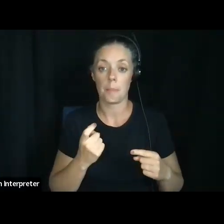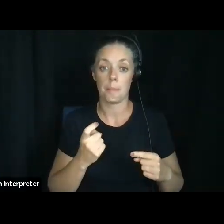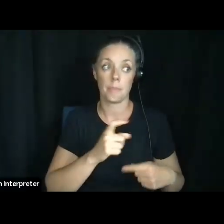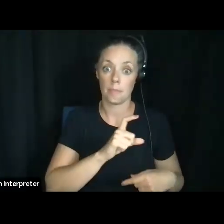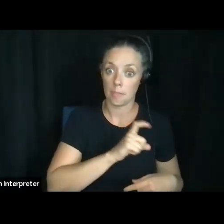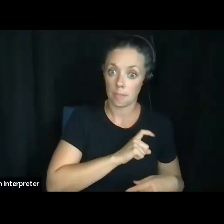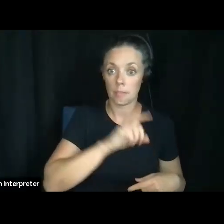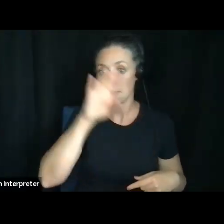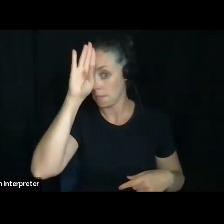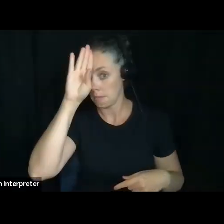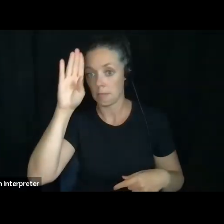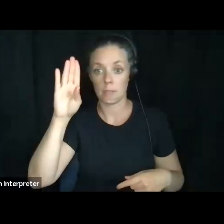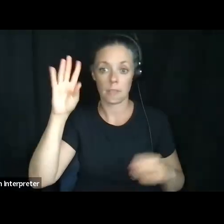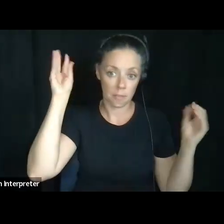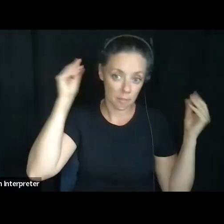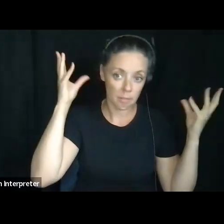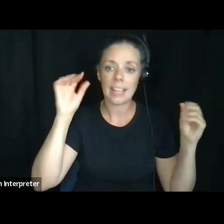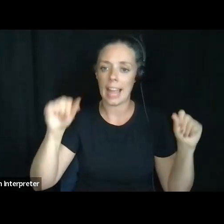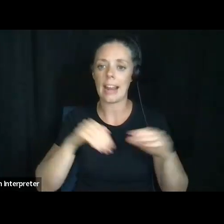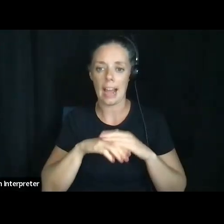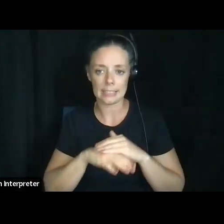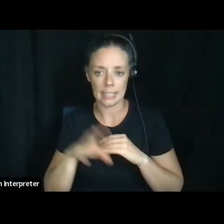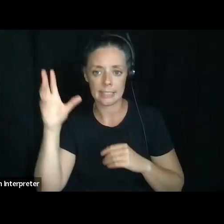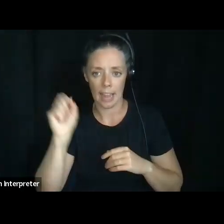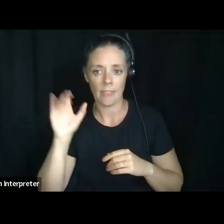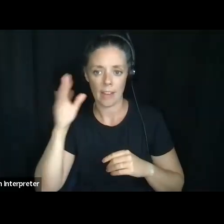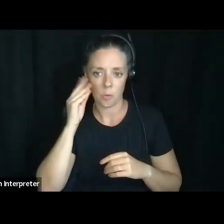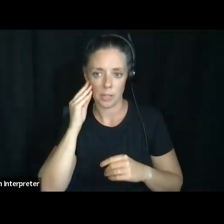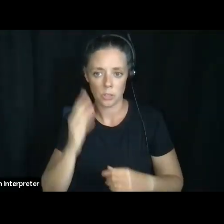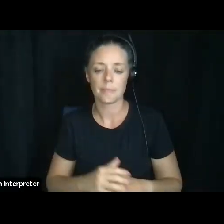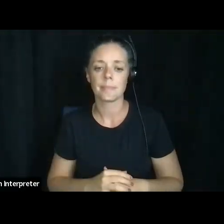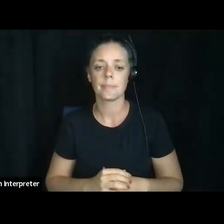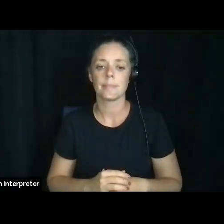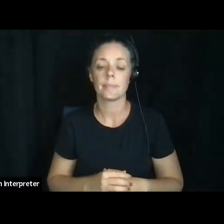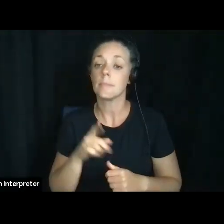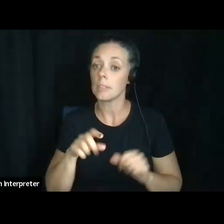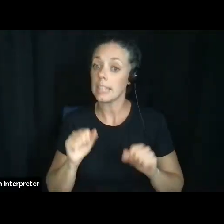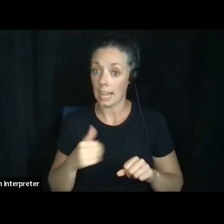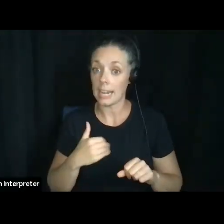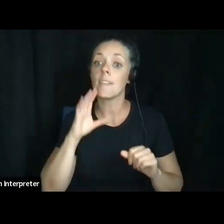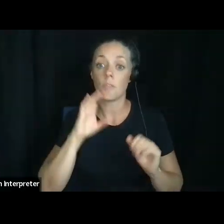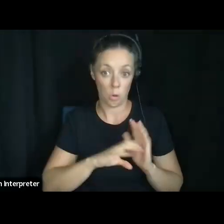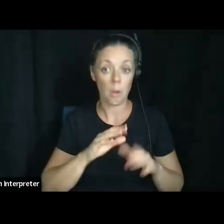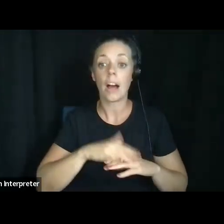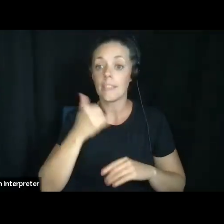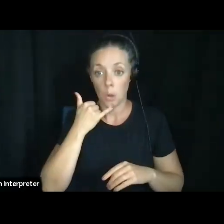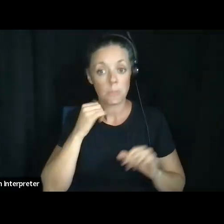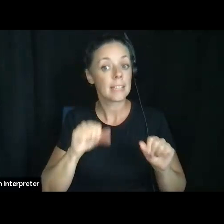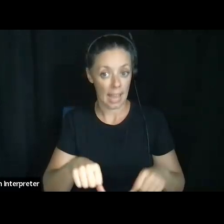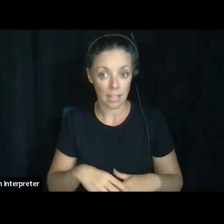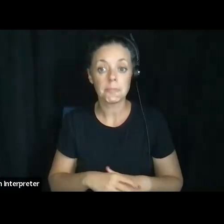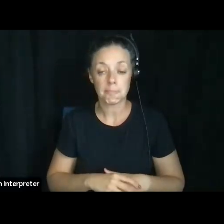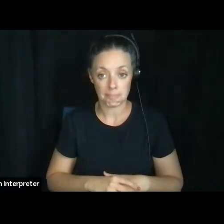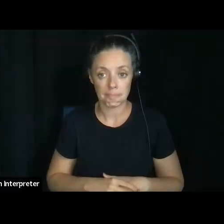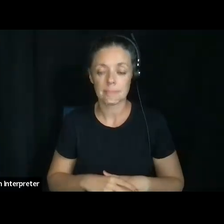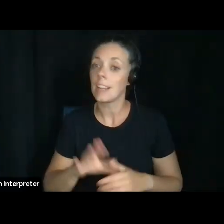the way up to the hospital can get access to that. Um, you can have photos on your phone. Yes. If you haven't uploaded it, speaking